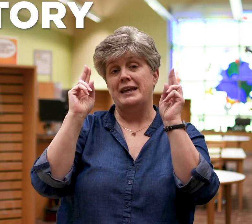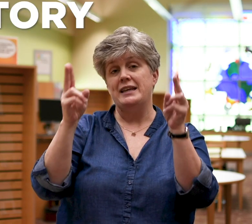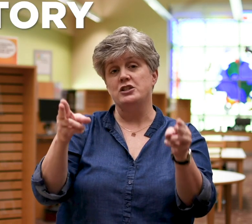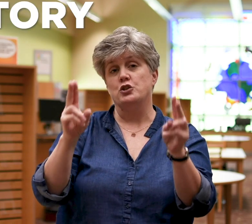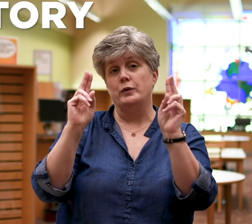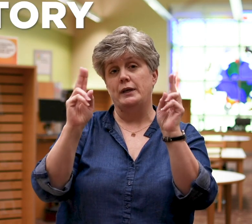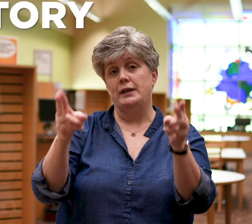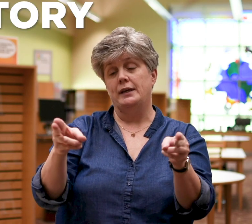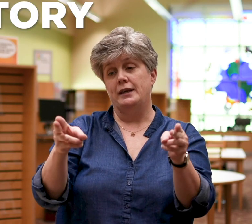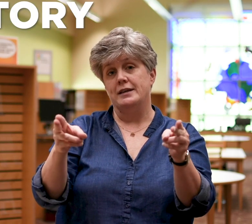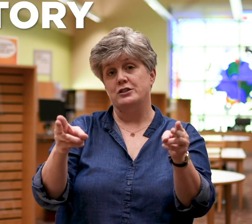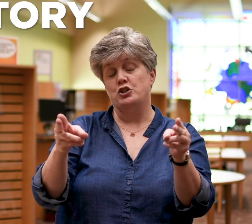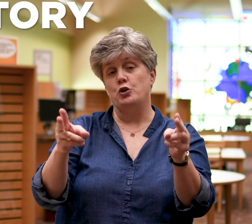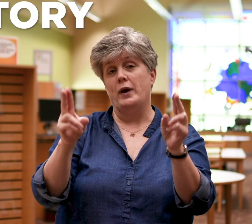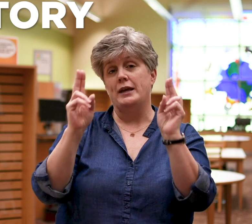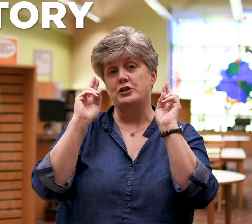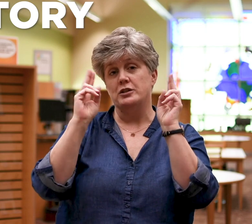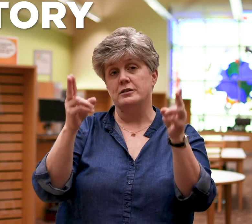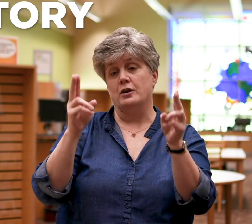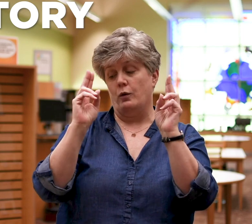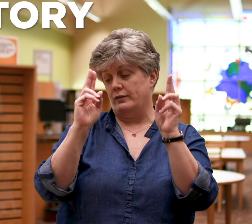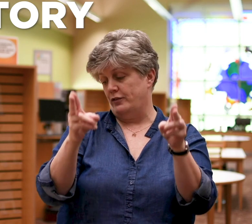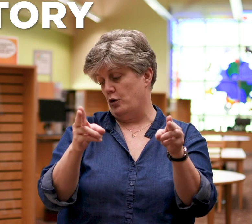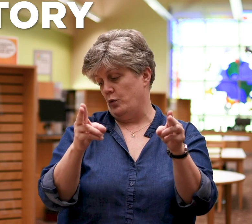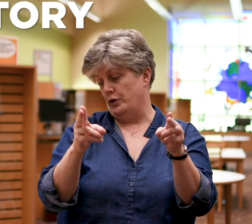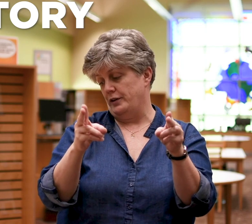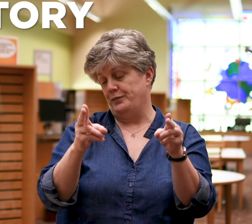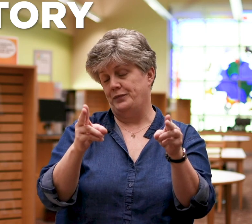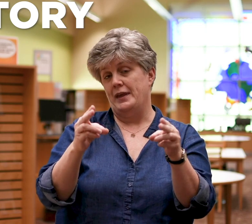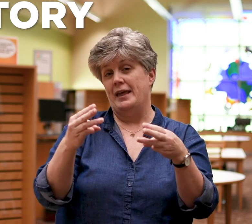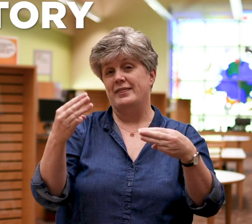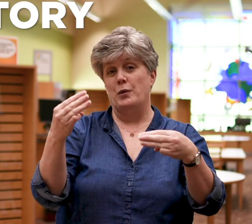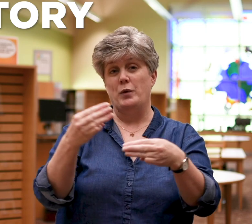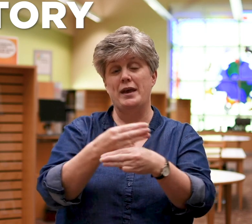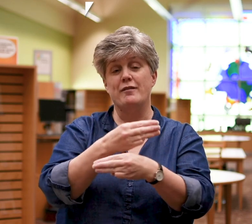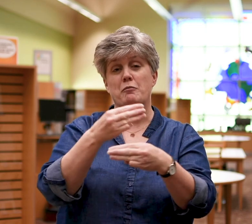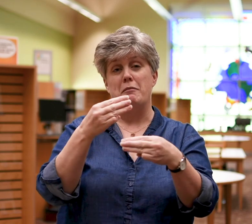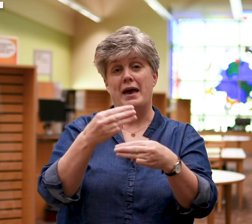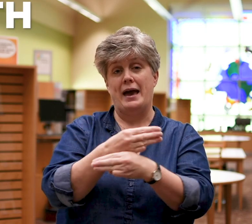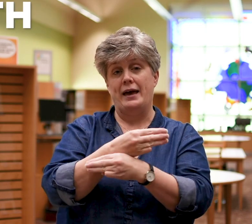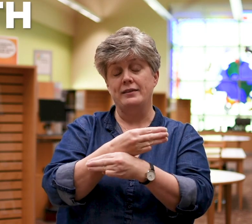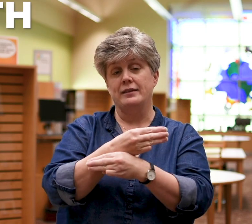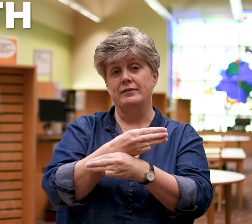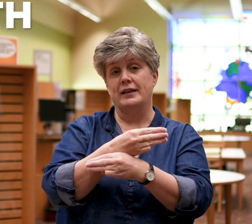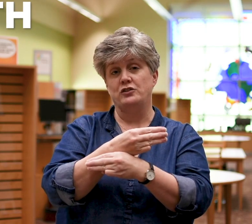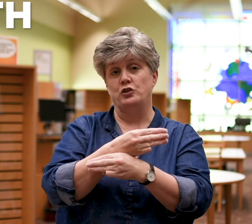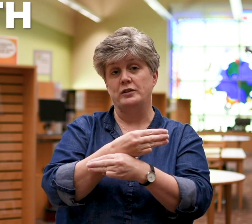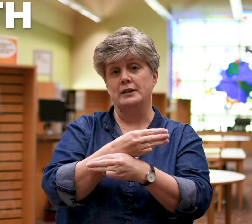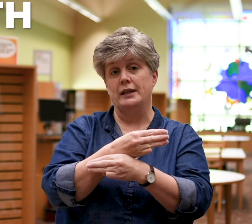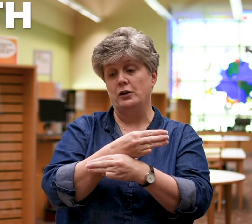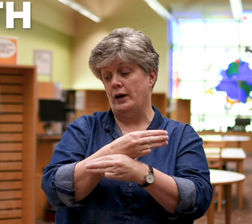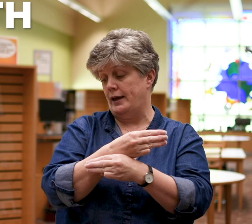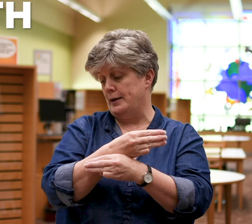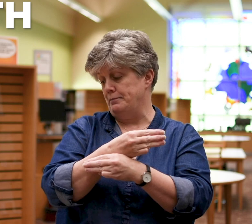history is two H's going forward then we have math that's using the letter M